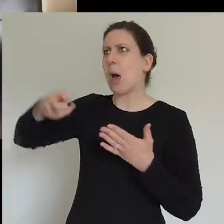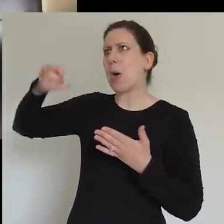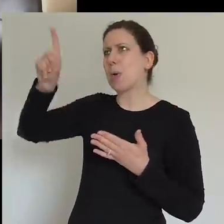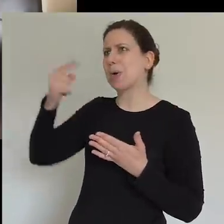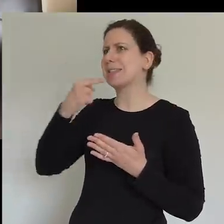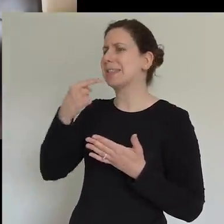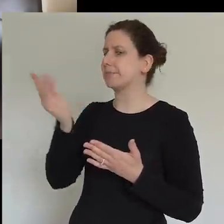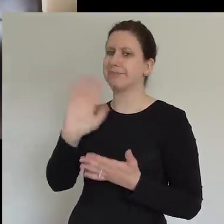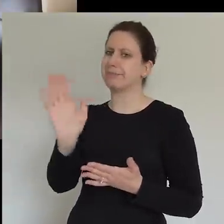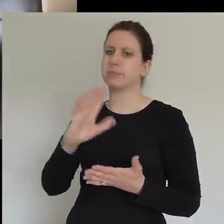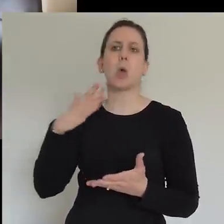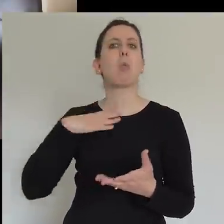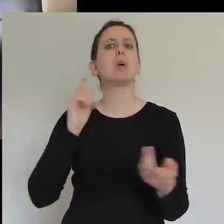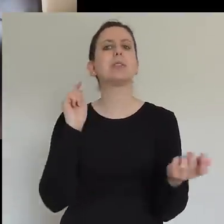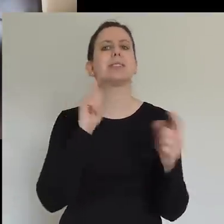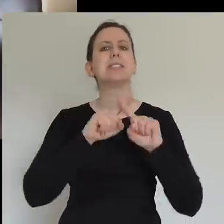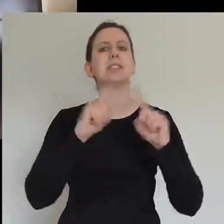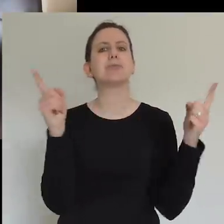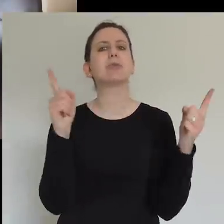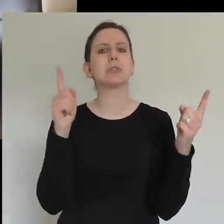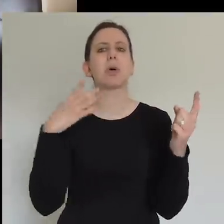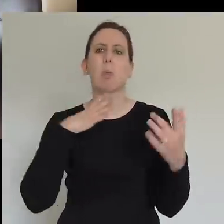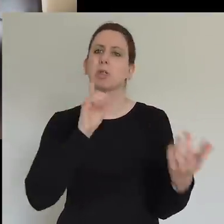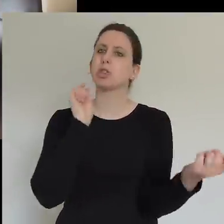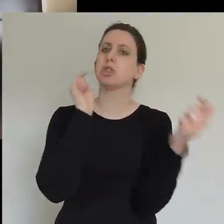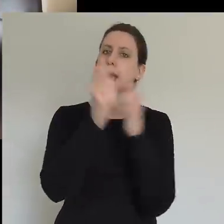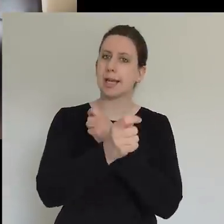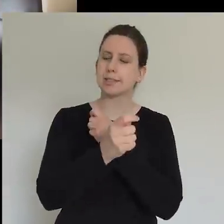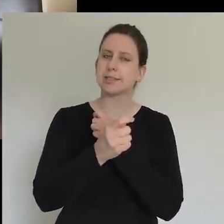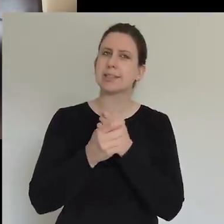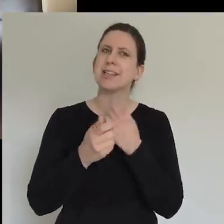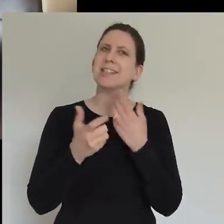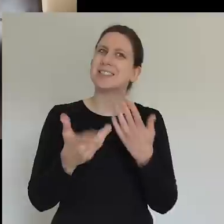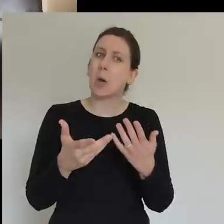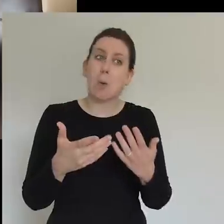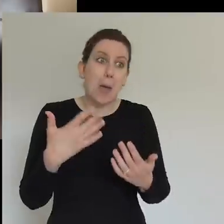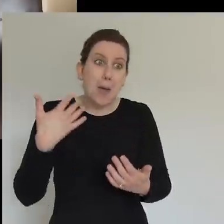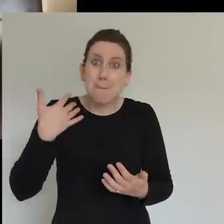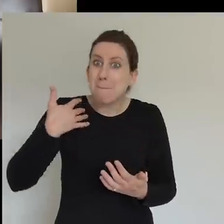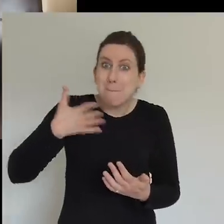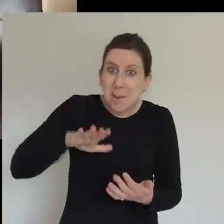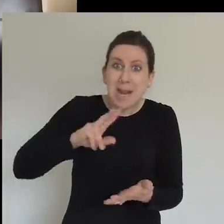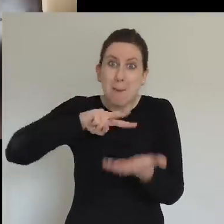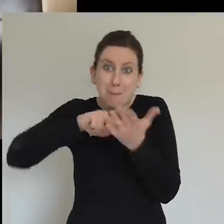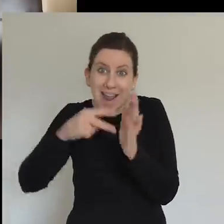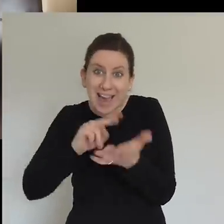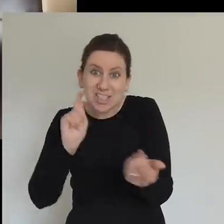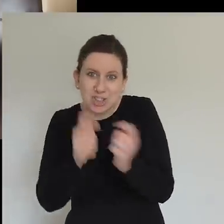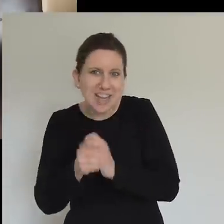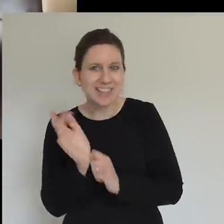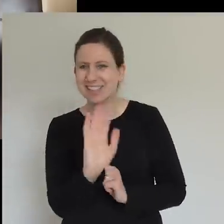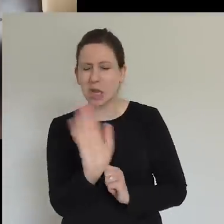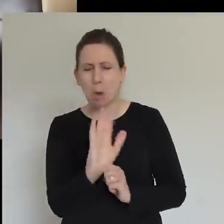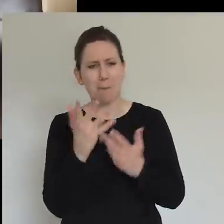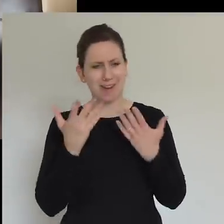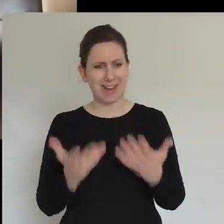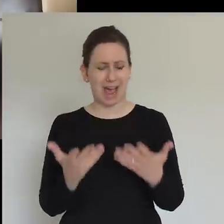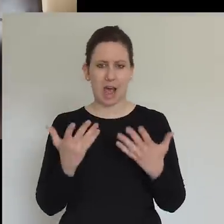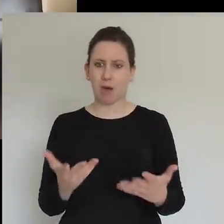actually, we've, without even meaning to, without even planning to, we've found ourselves in that space. And I think God wants to do a new